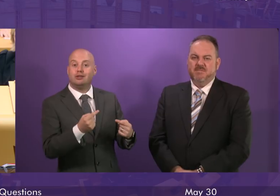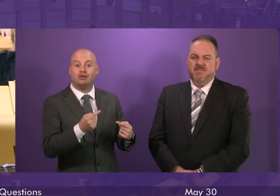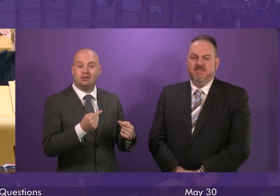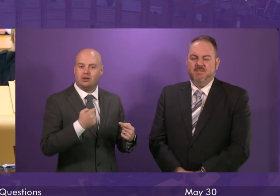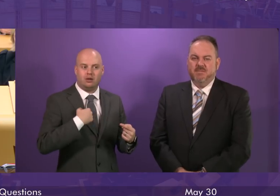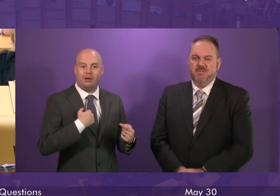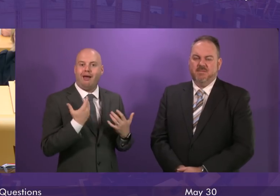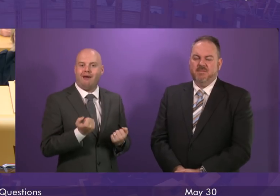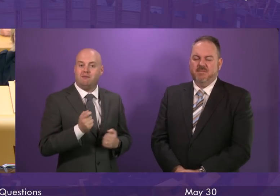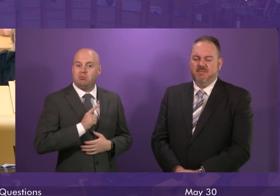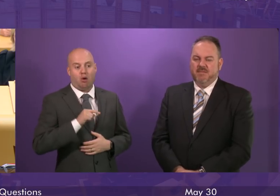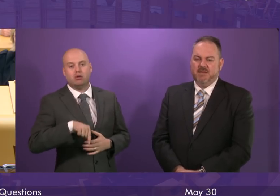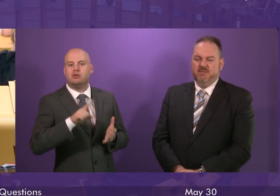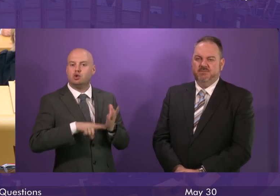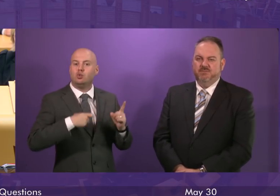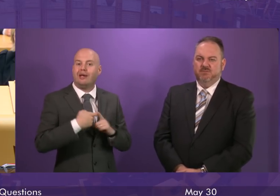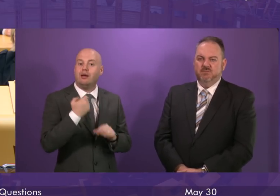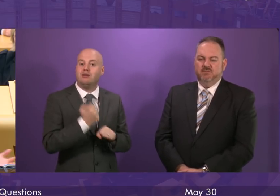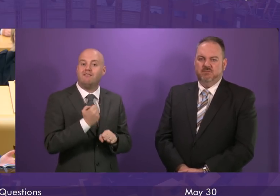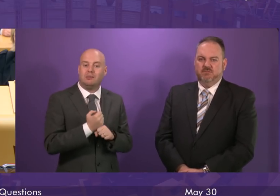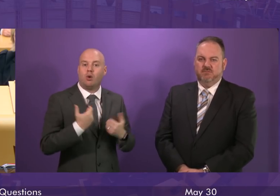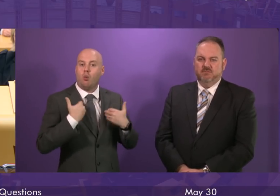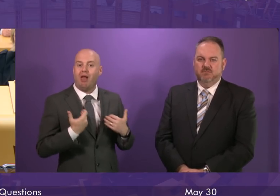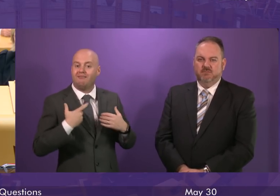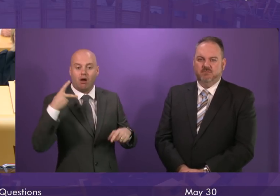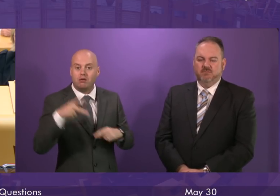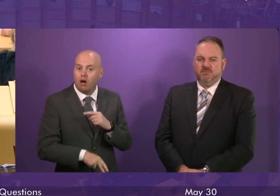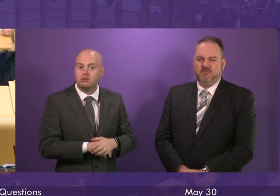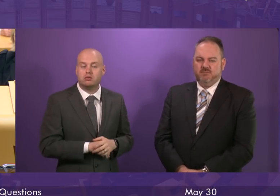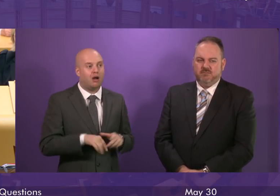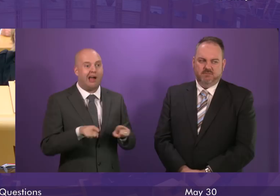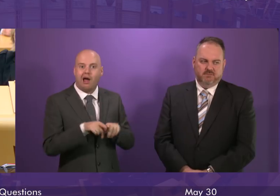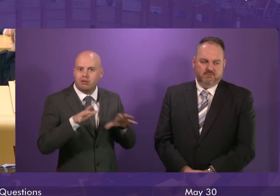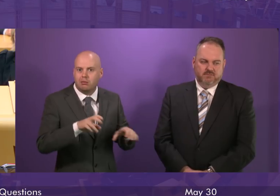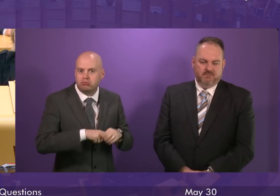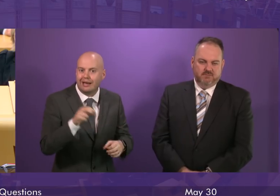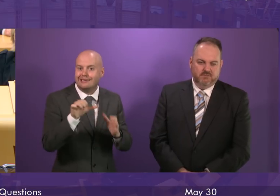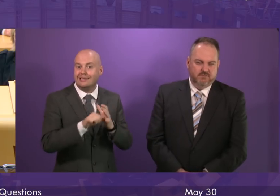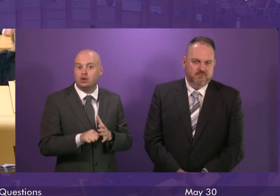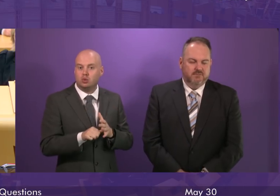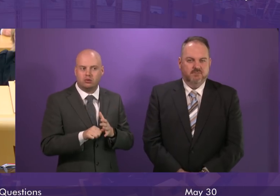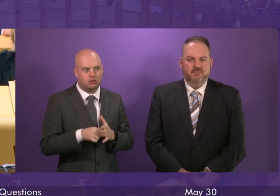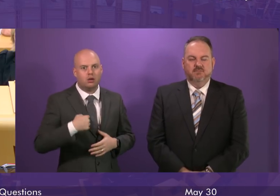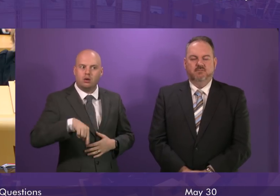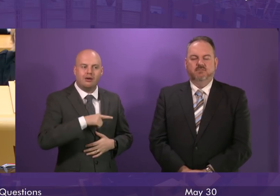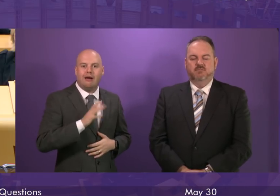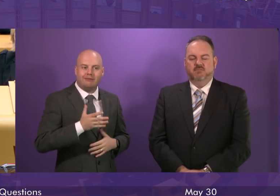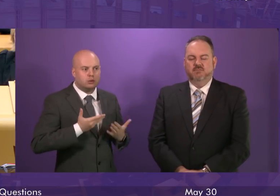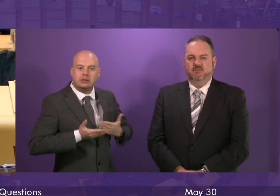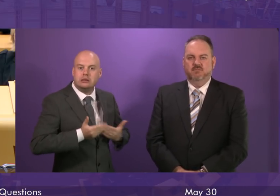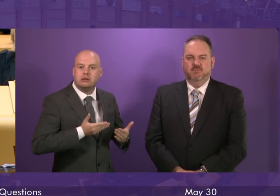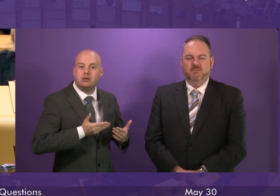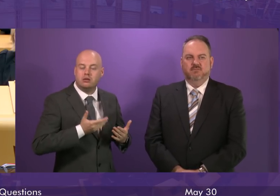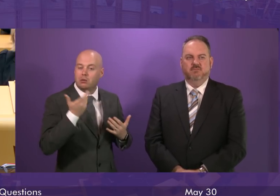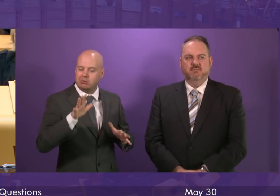government welfare cuts, austerity and the impacts of Brexit, all issues that of course were highlighted in the UN Special Rapporteur's report last week.